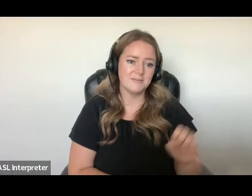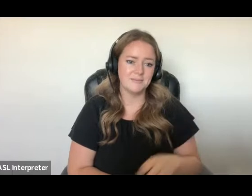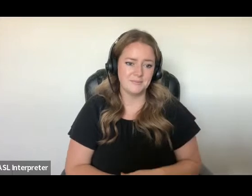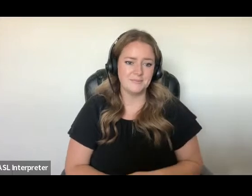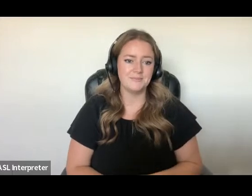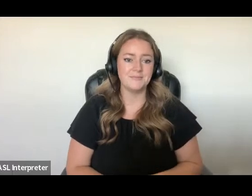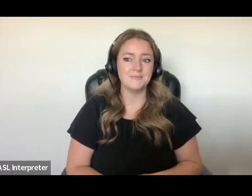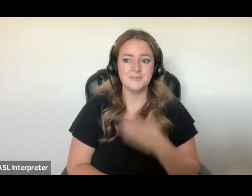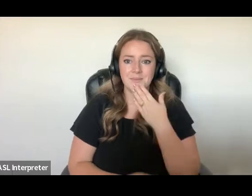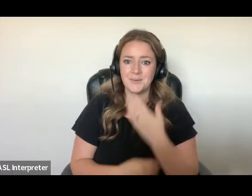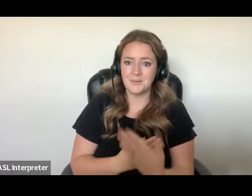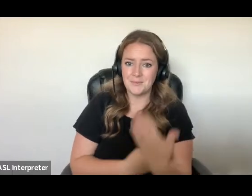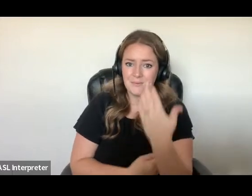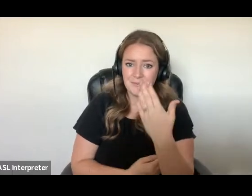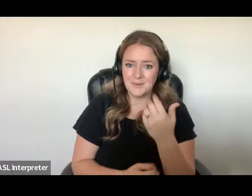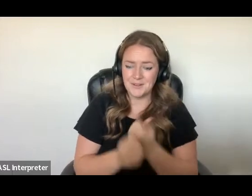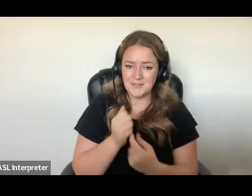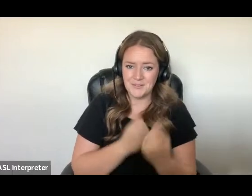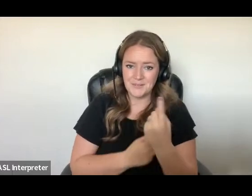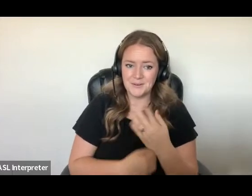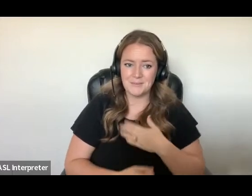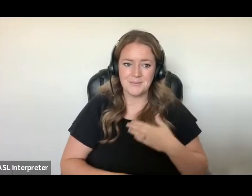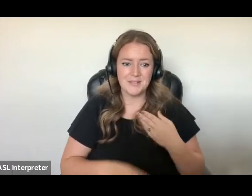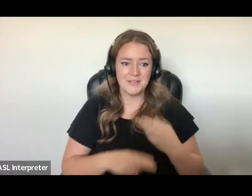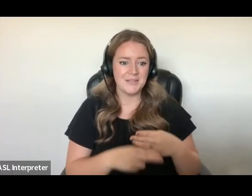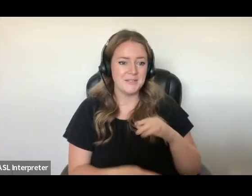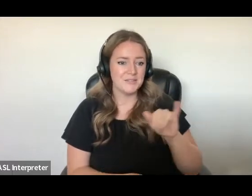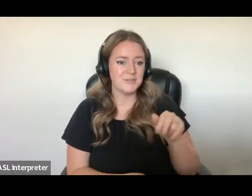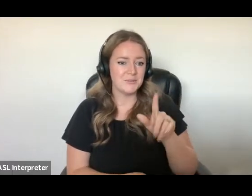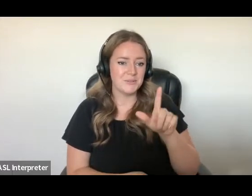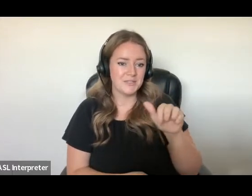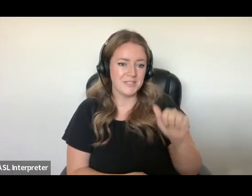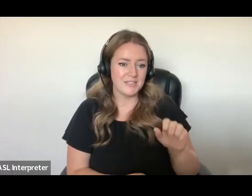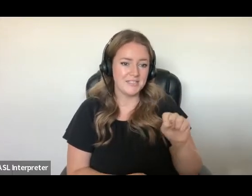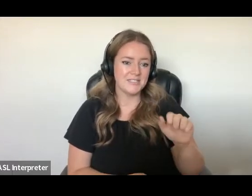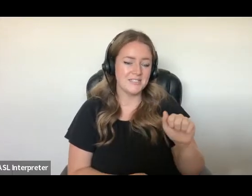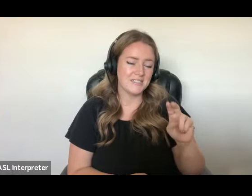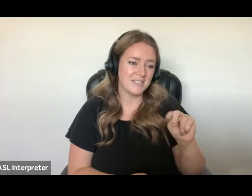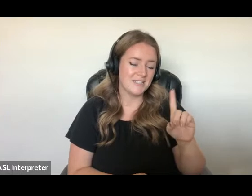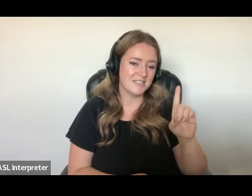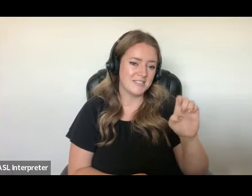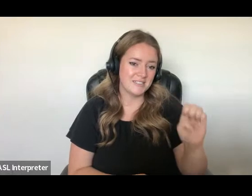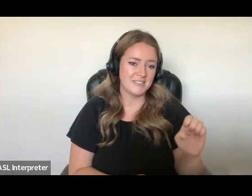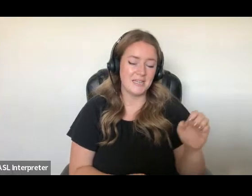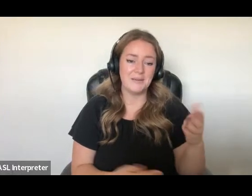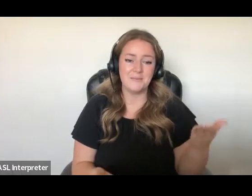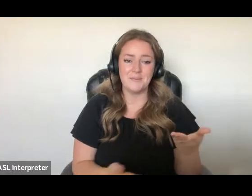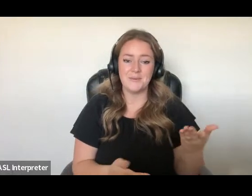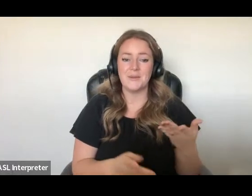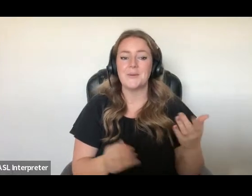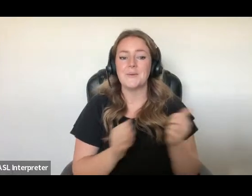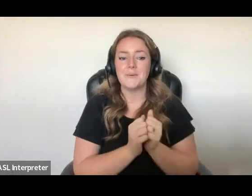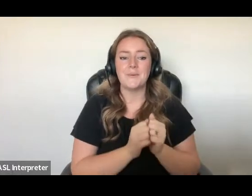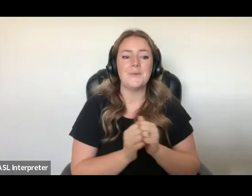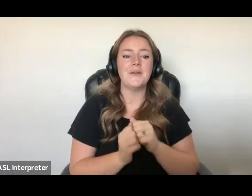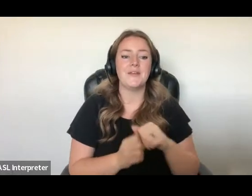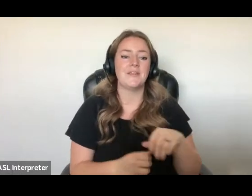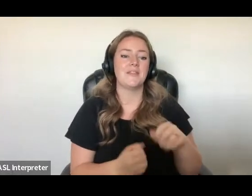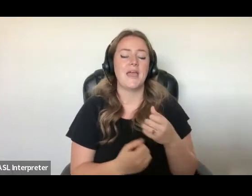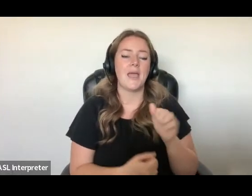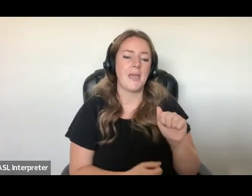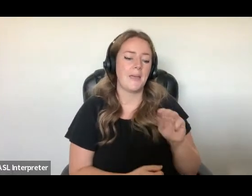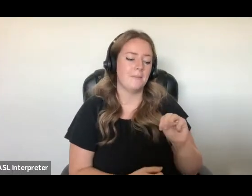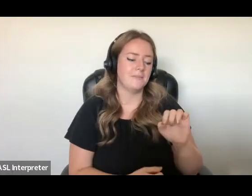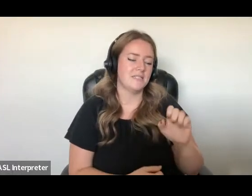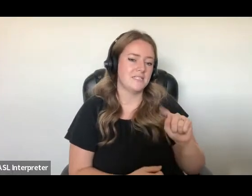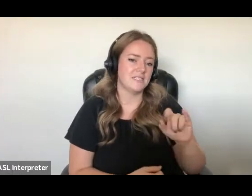Good morning everyone. My name is Julia Sand and I'm here today on behalf of Amnesty International to celebrate an incredible human rights